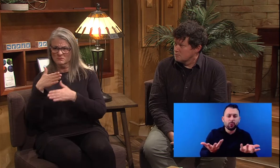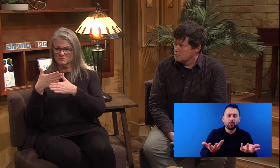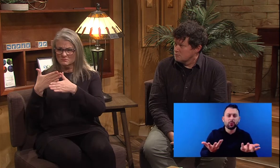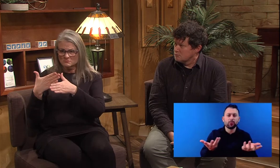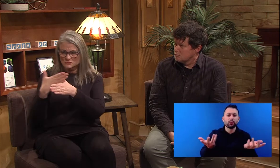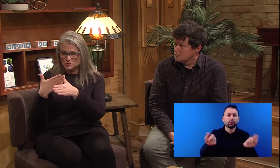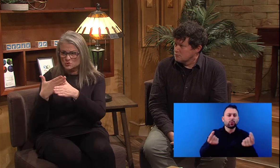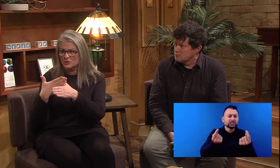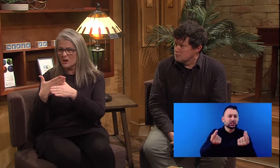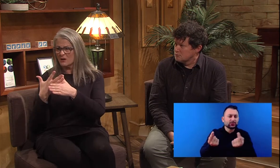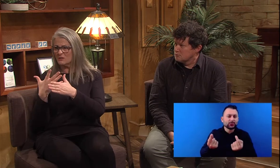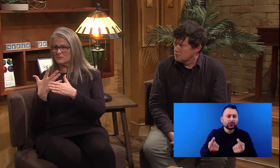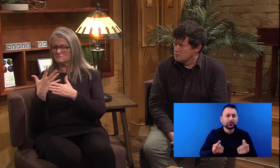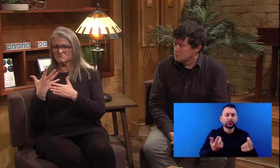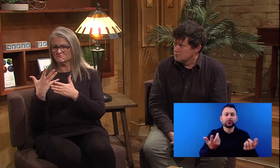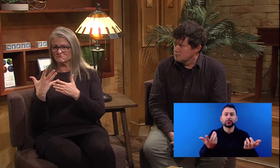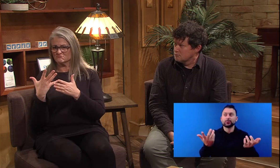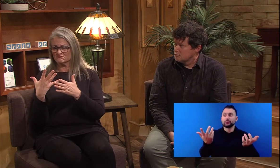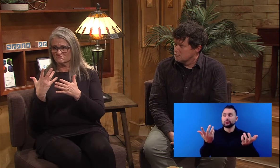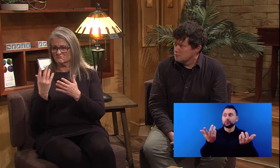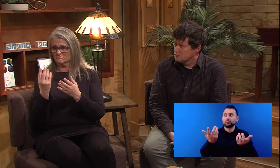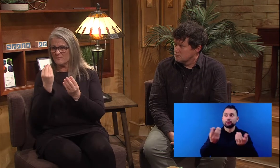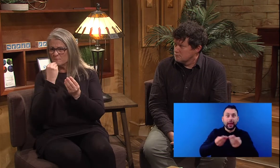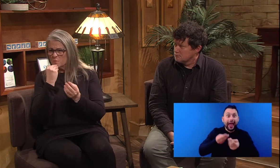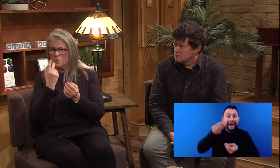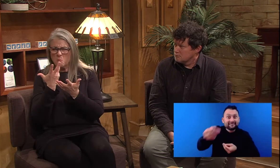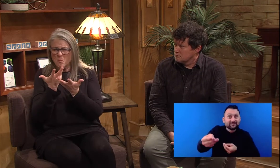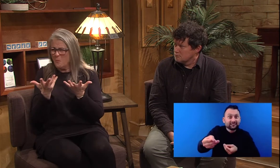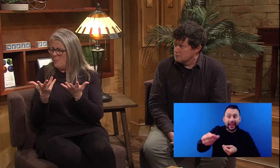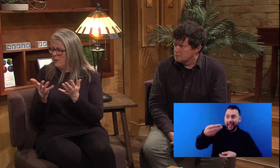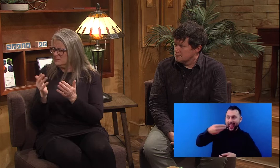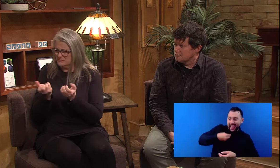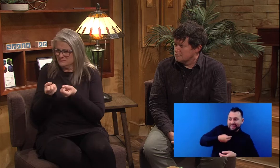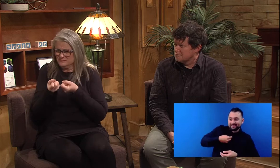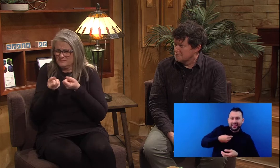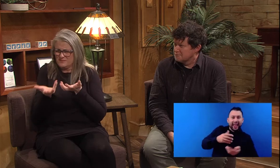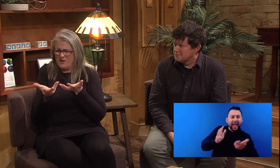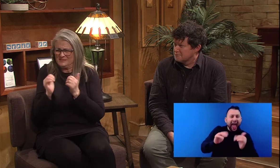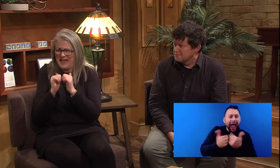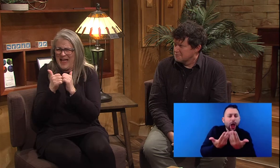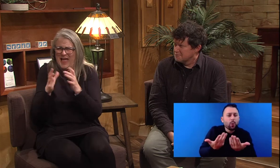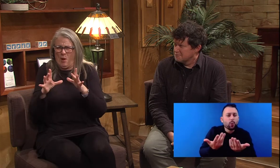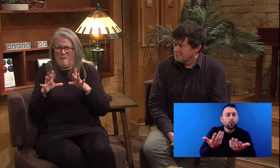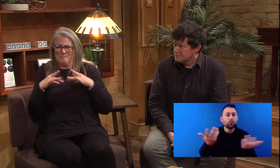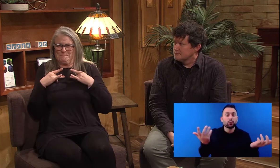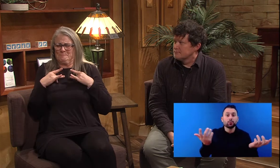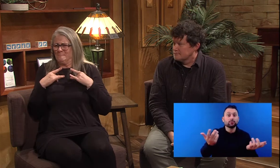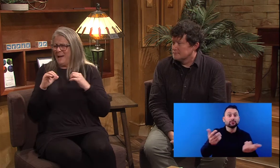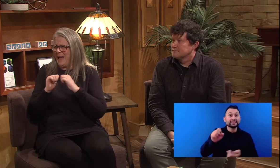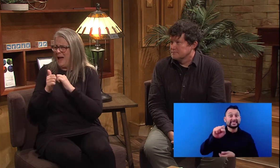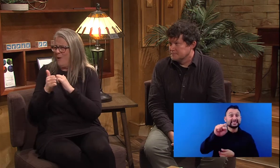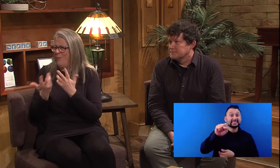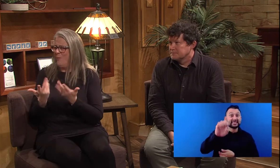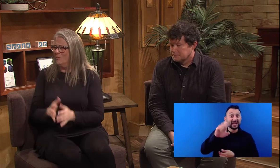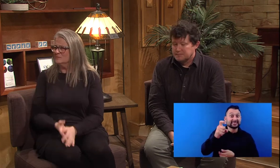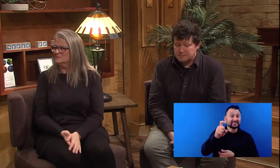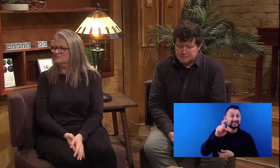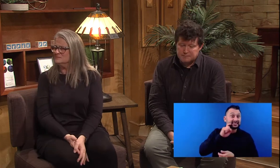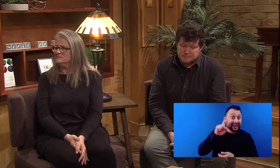sex or through things that are shared? Whether it be food or something else? How do we contract